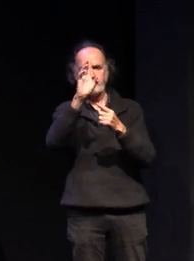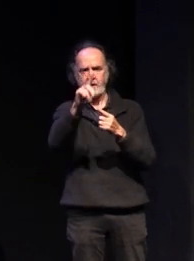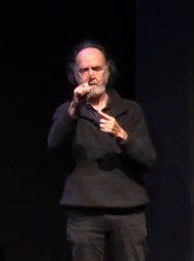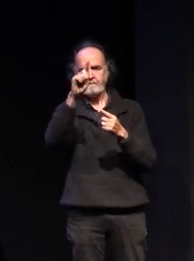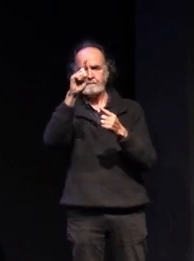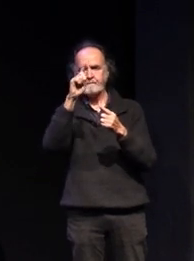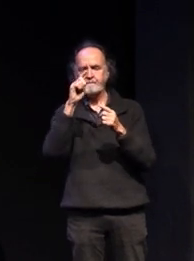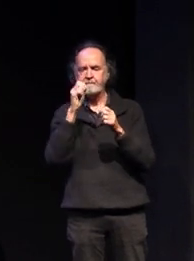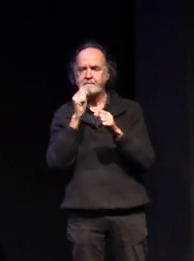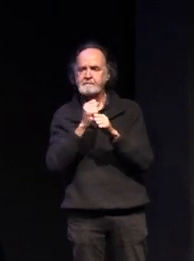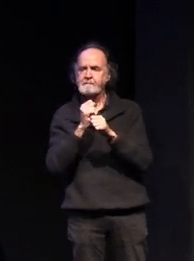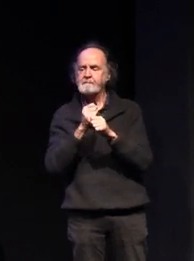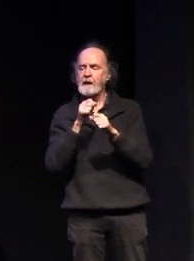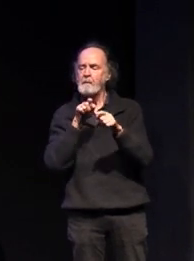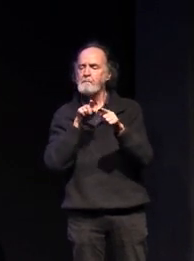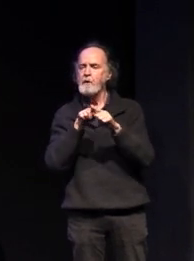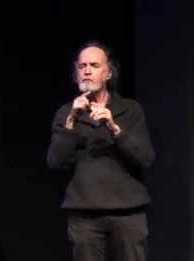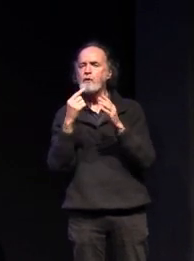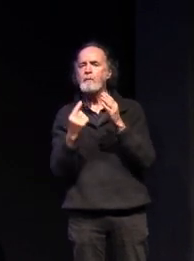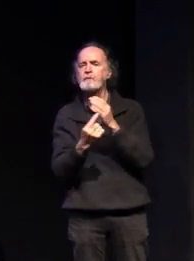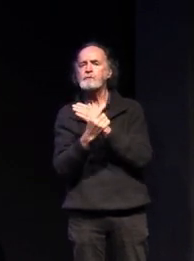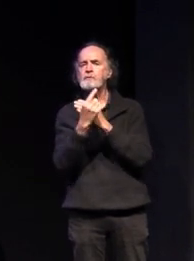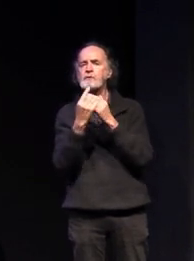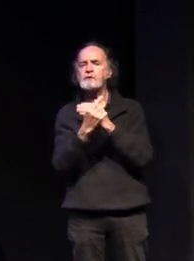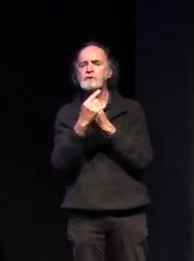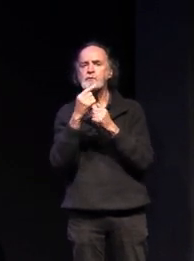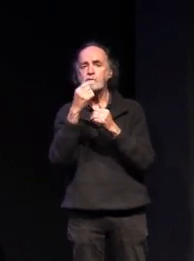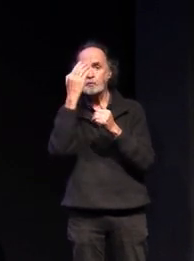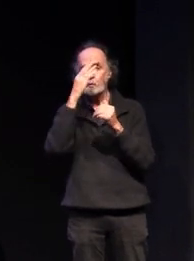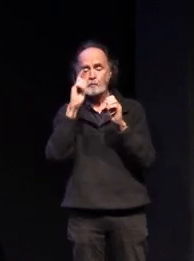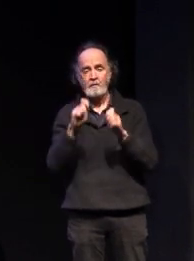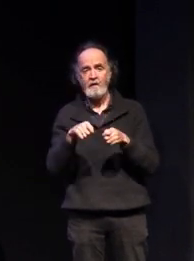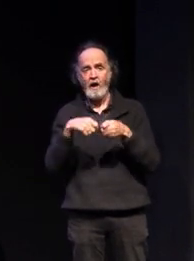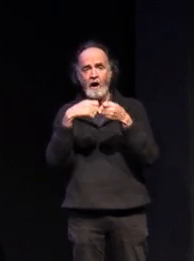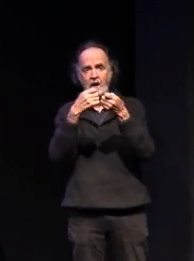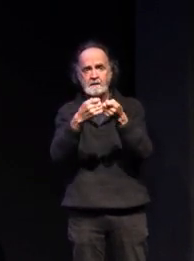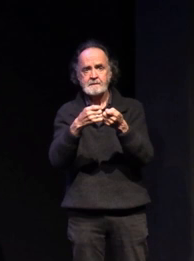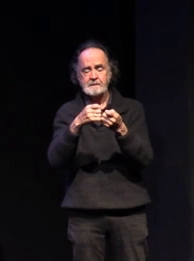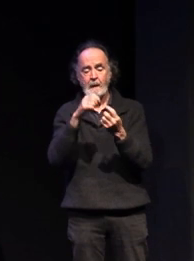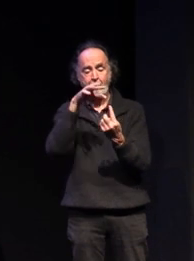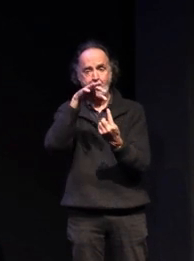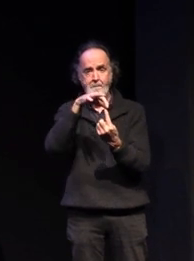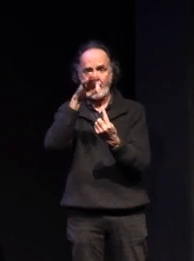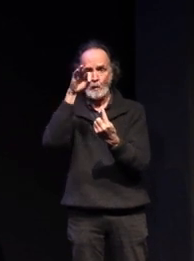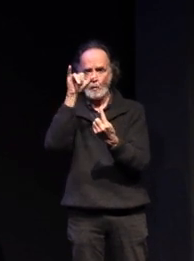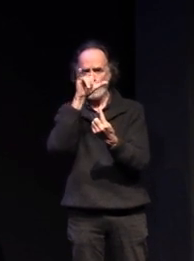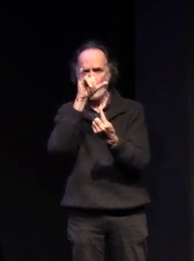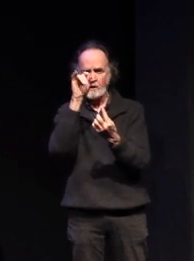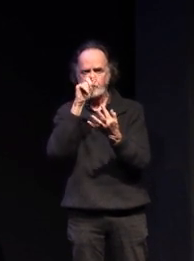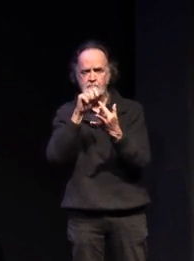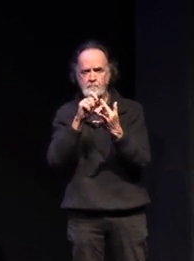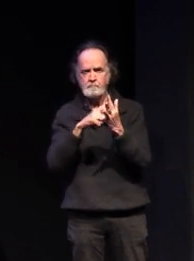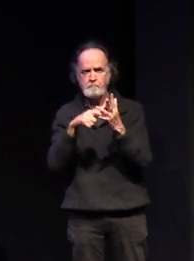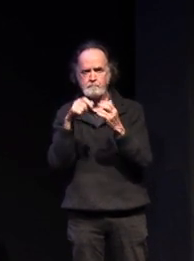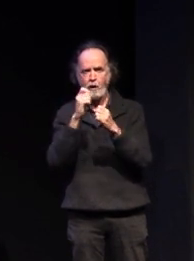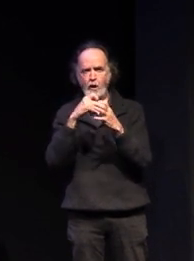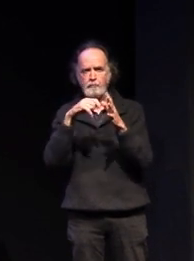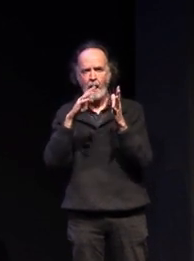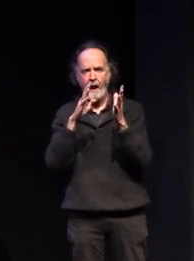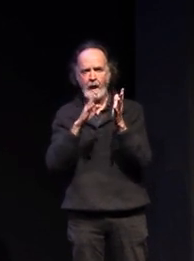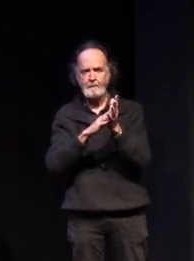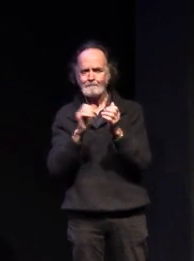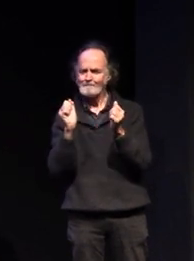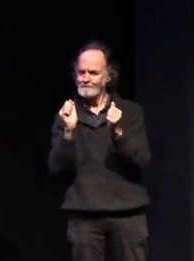the most of the opportunities that the college provides by choosing the program that's going to set you up for that pathway after year 12.